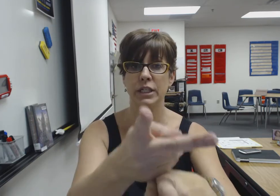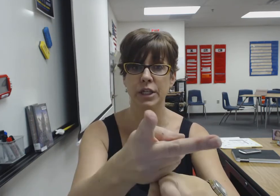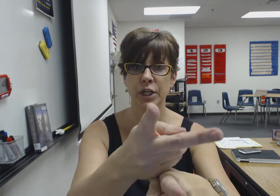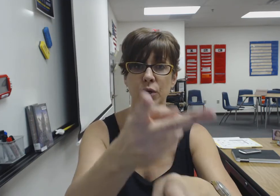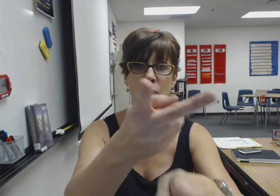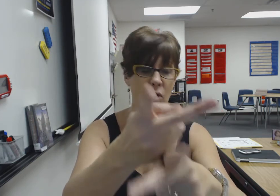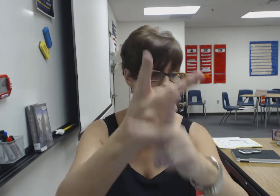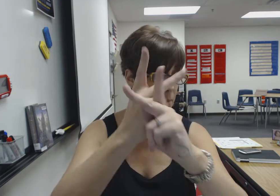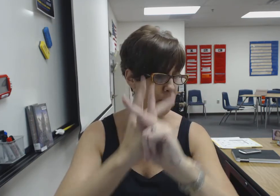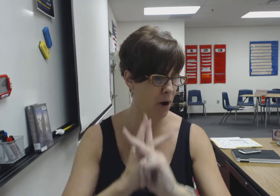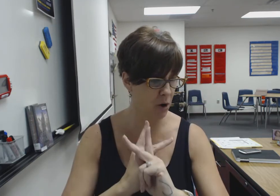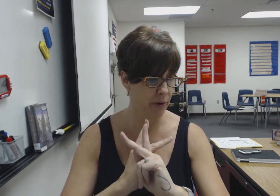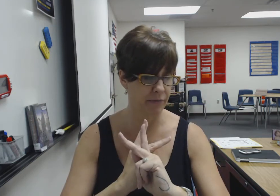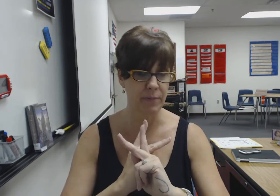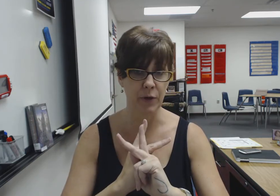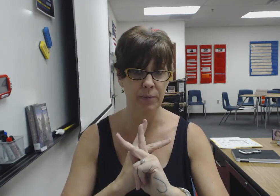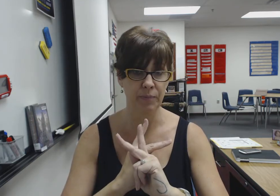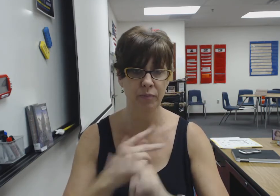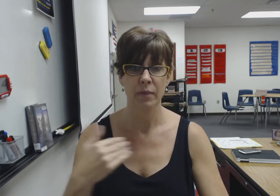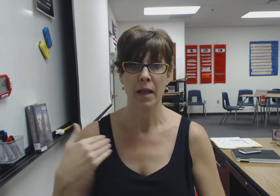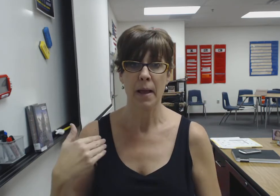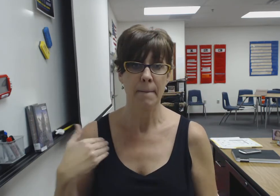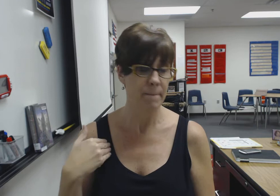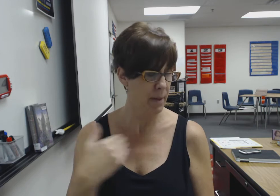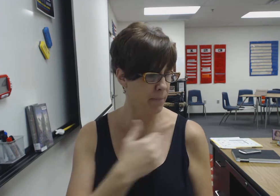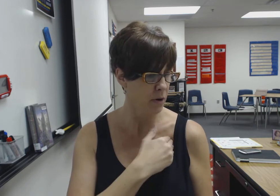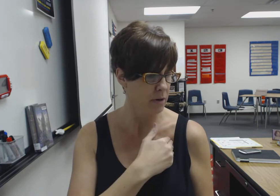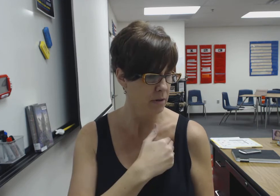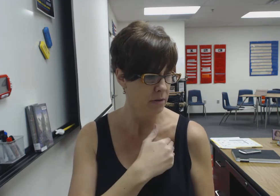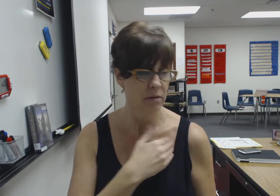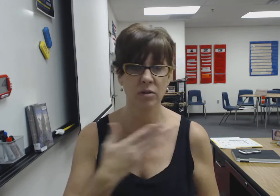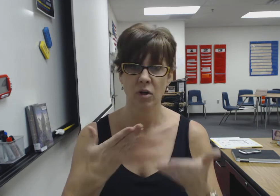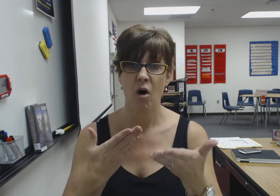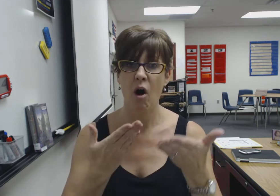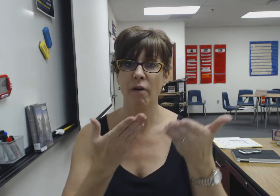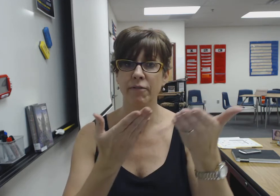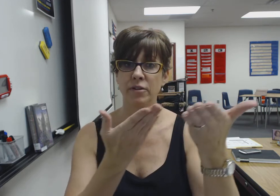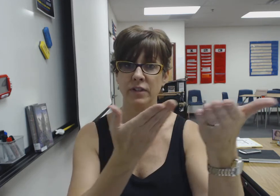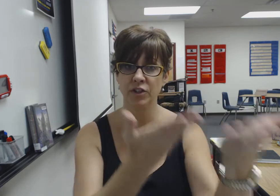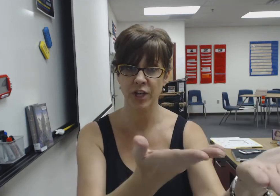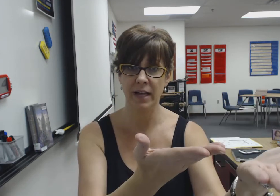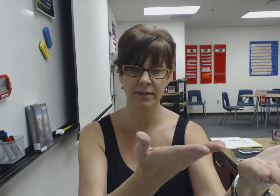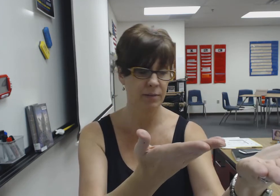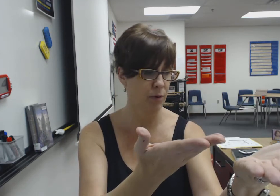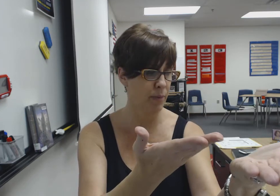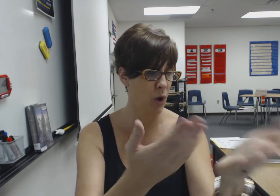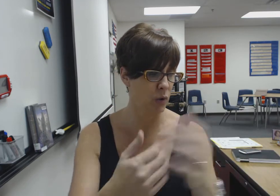it to you or I'll borrow it from you member offer suggests propose